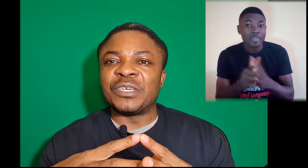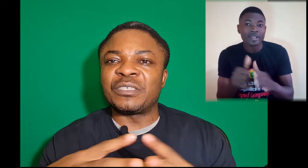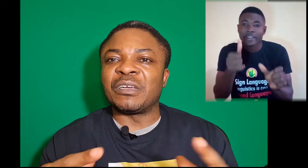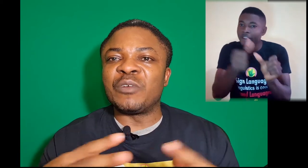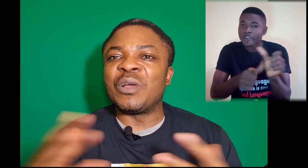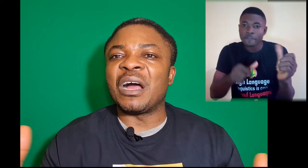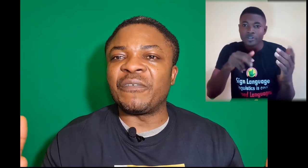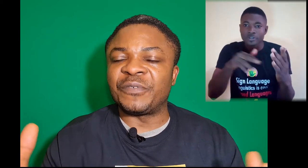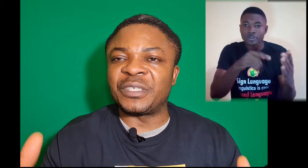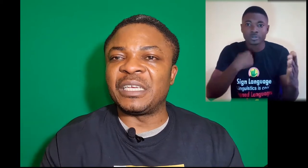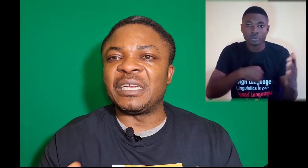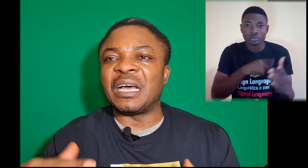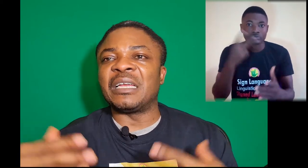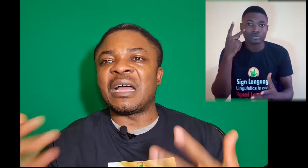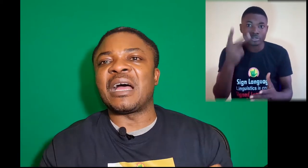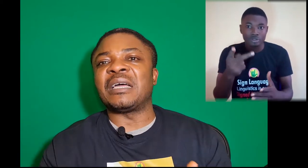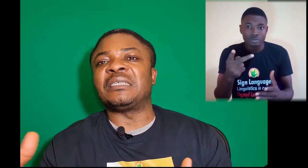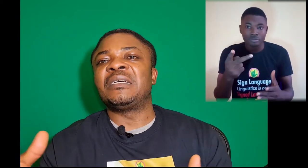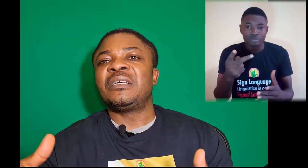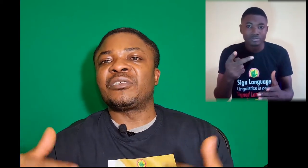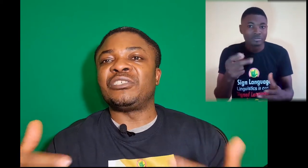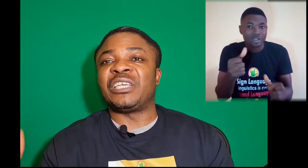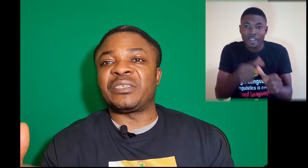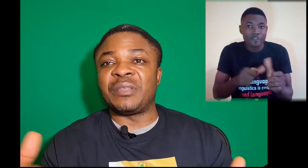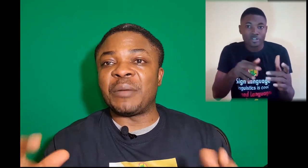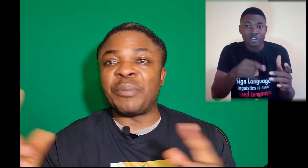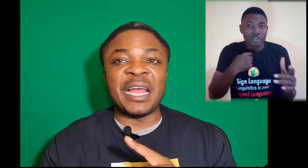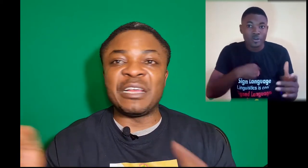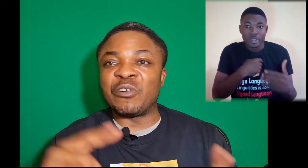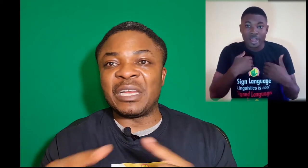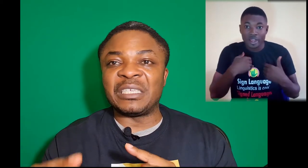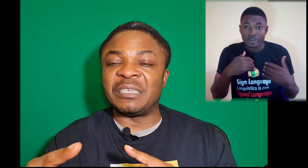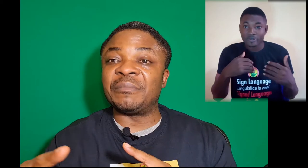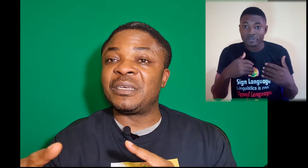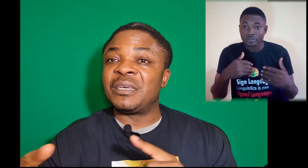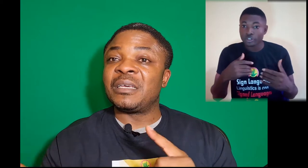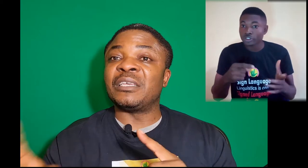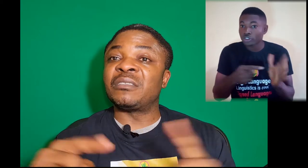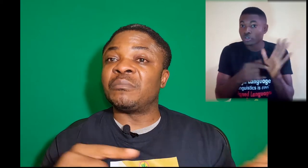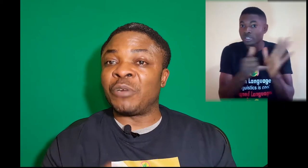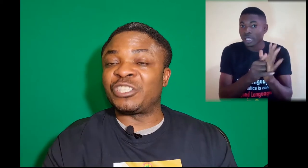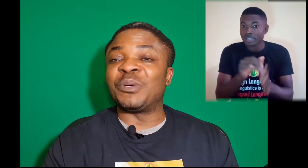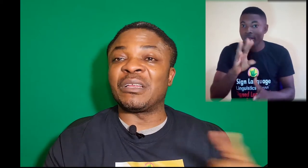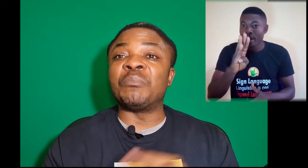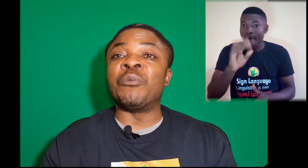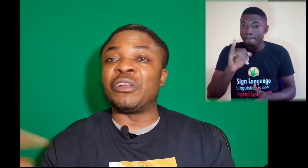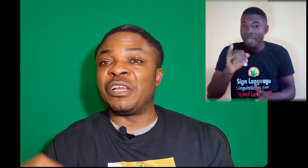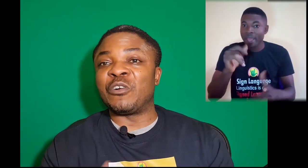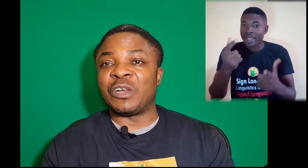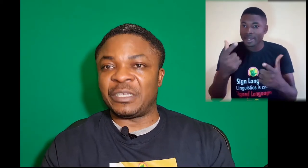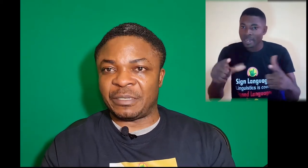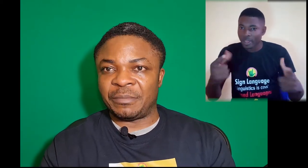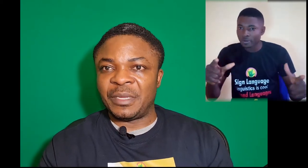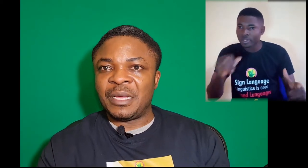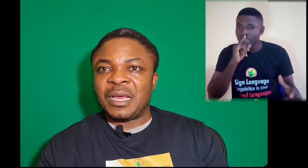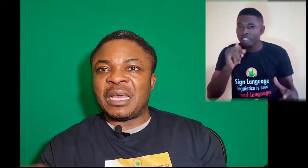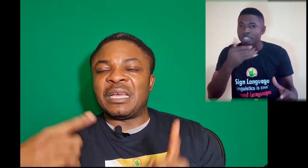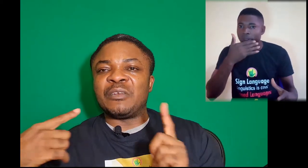study we have seen and had suggests that bilingualism is much better than monolingualism. And